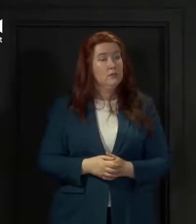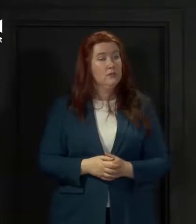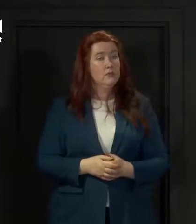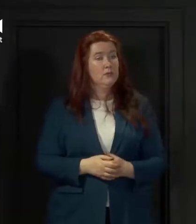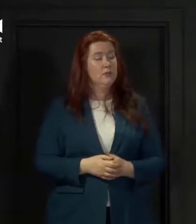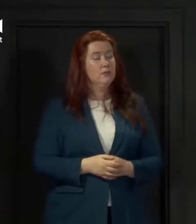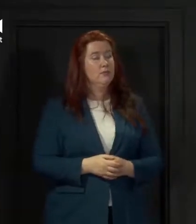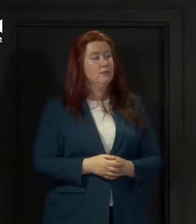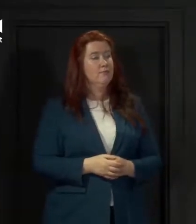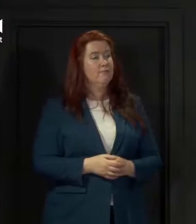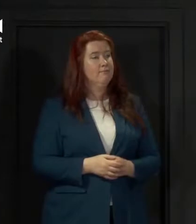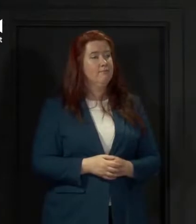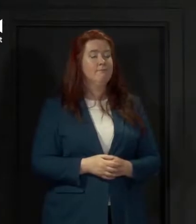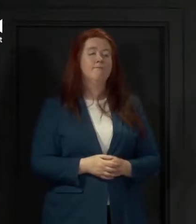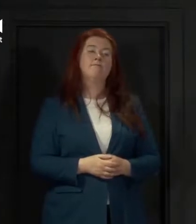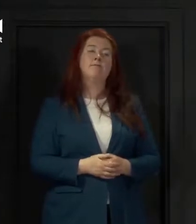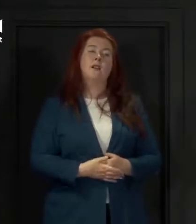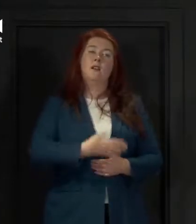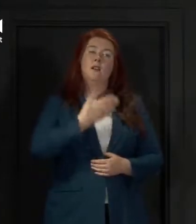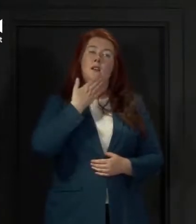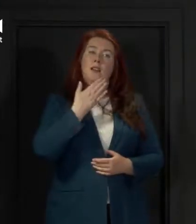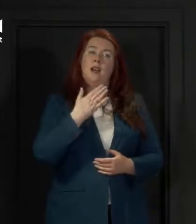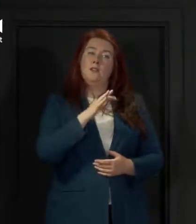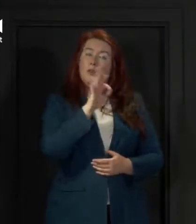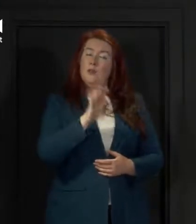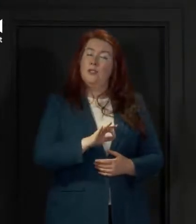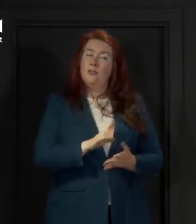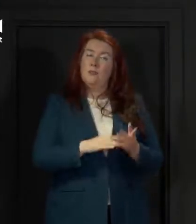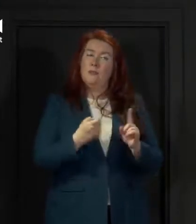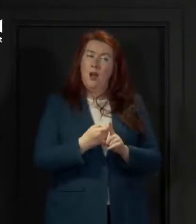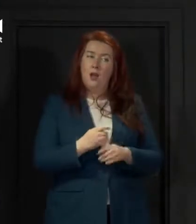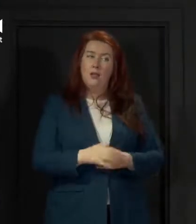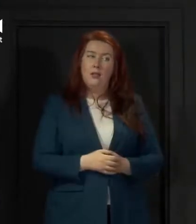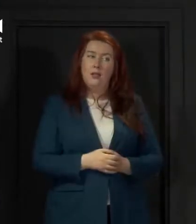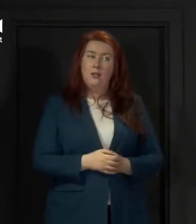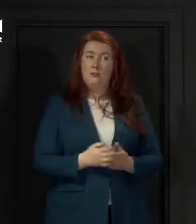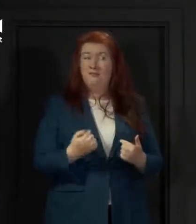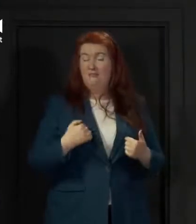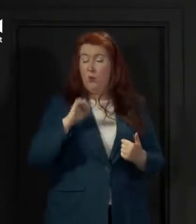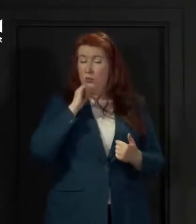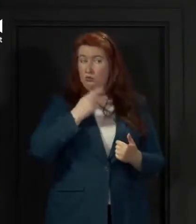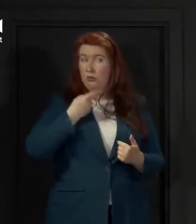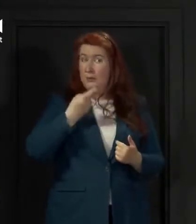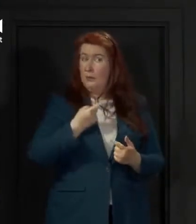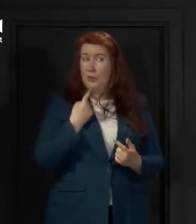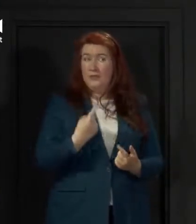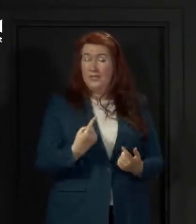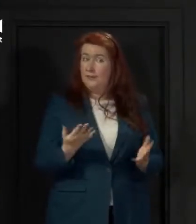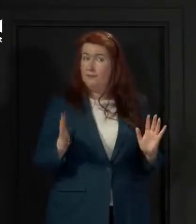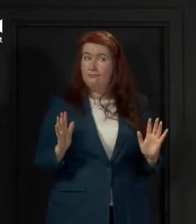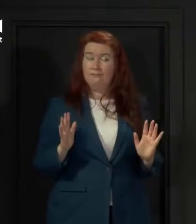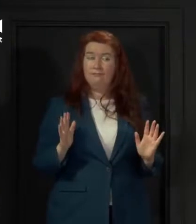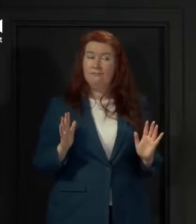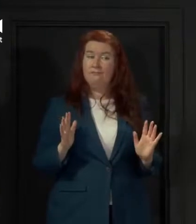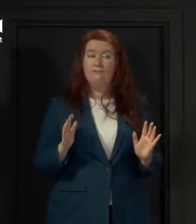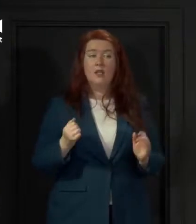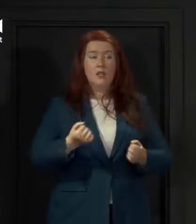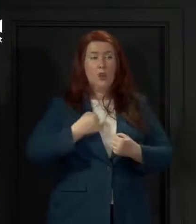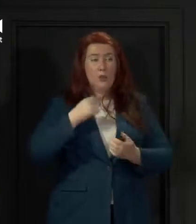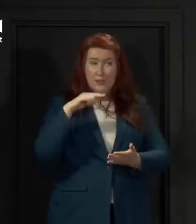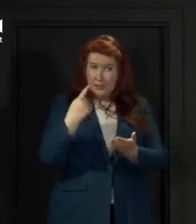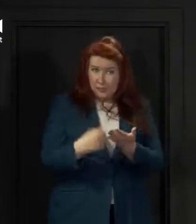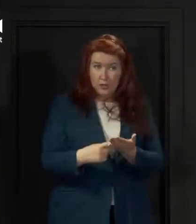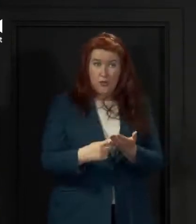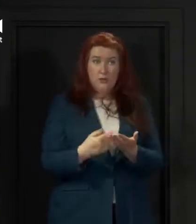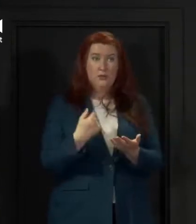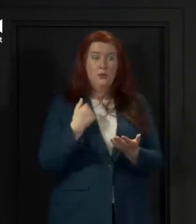Thanks very much Mark for that question. I repeat what we have said about the decisions that